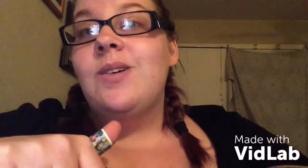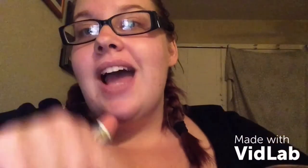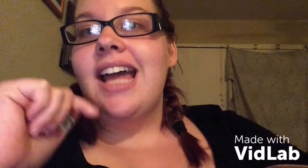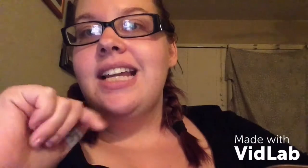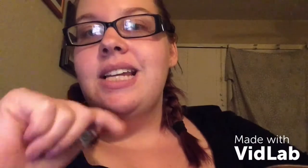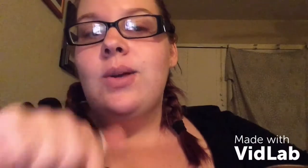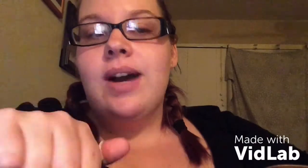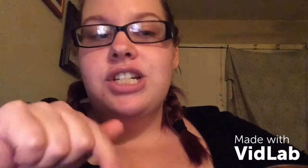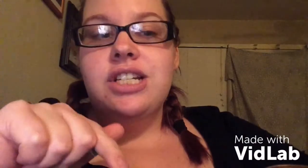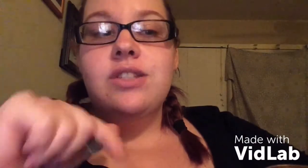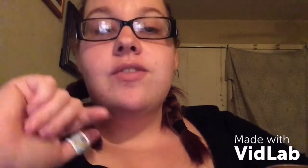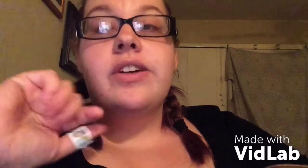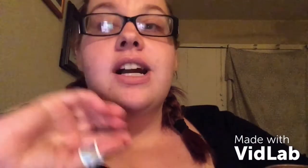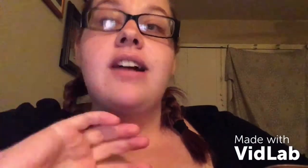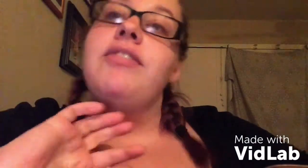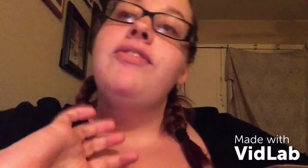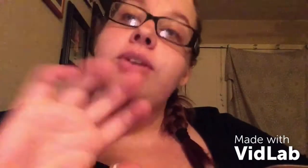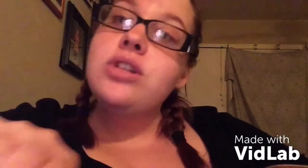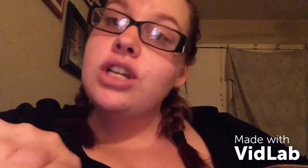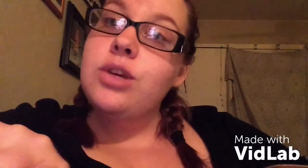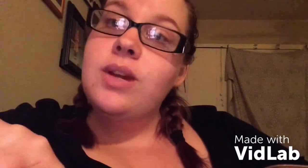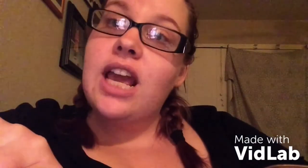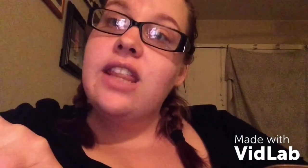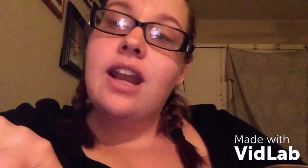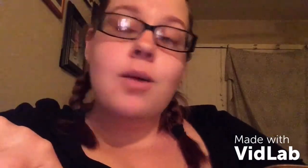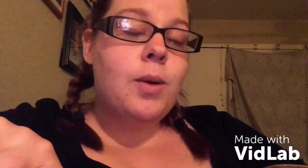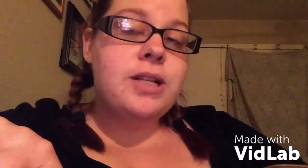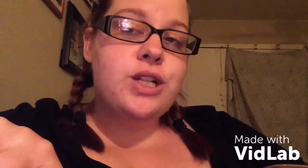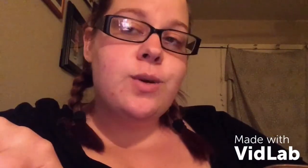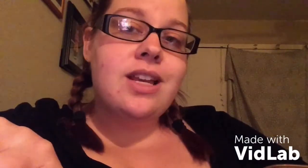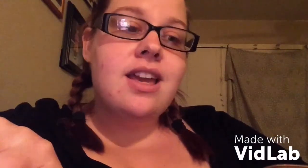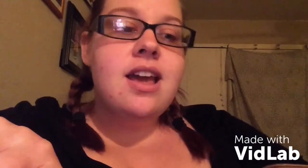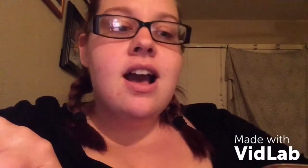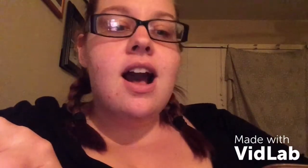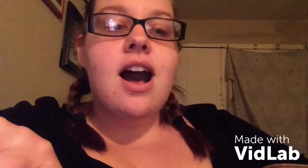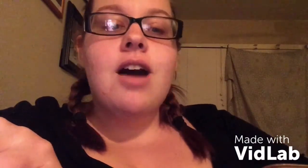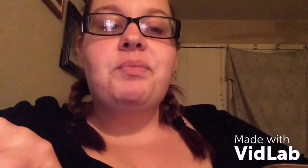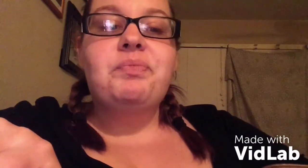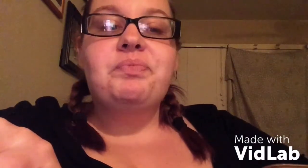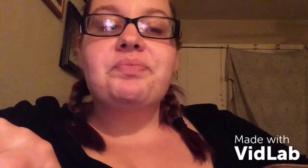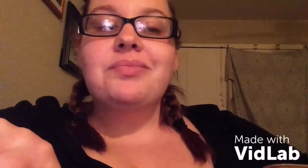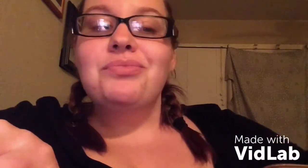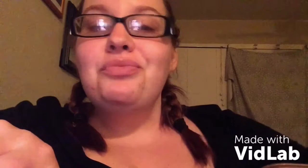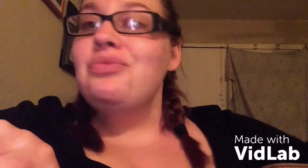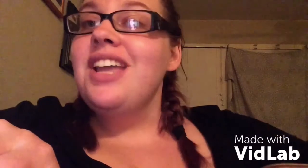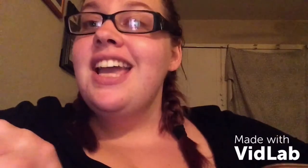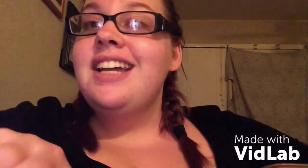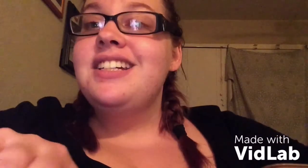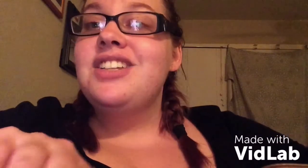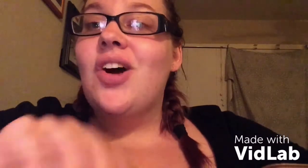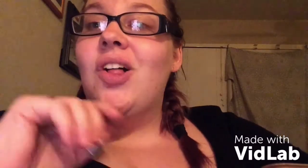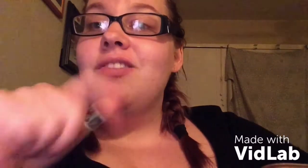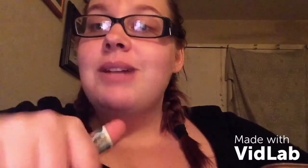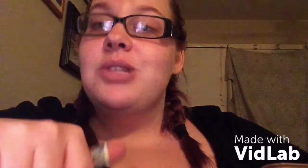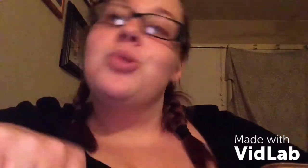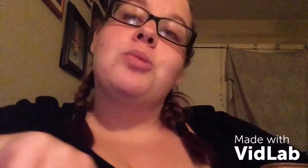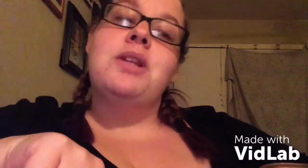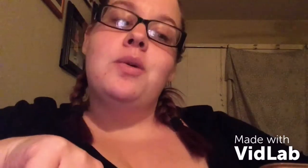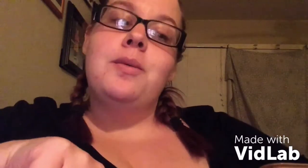any questions for a future Q&A that I will be doing. Um, and all of my social media will be